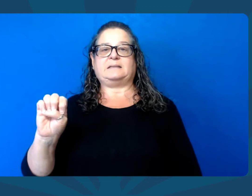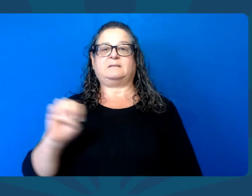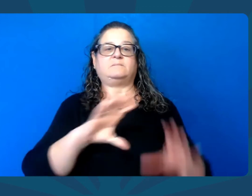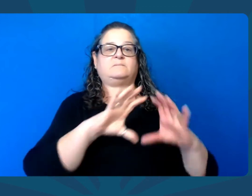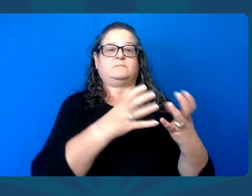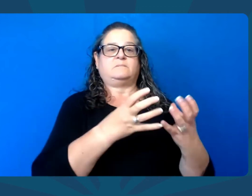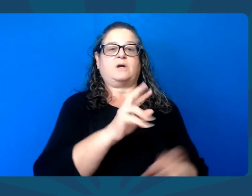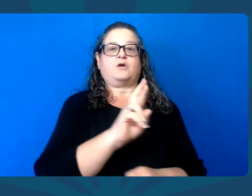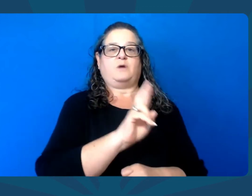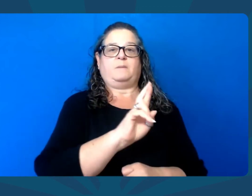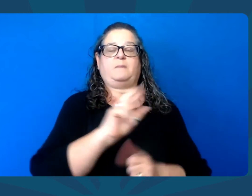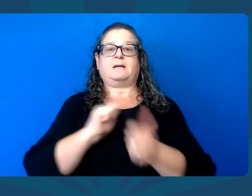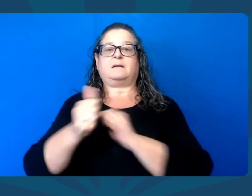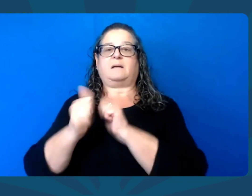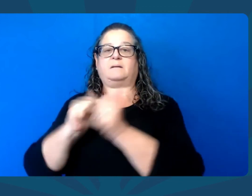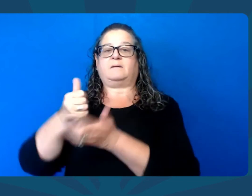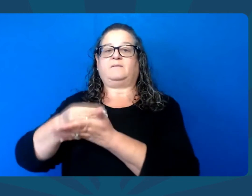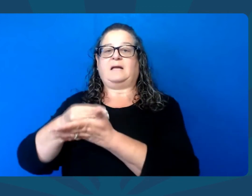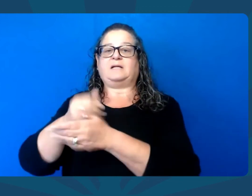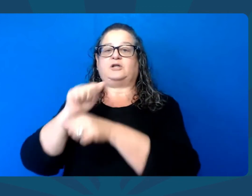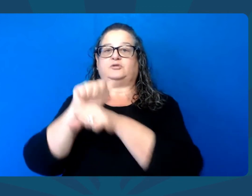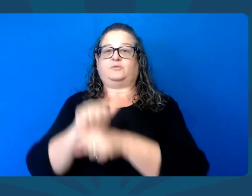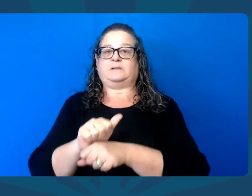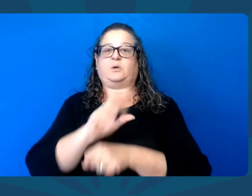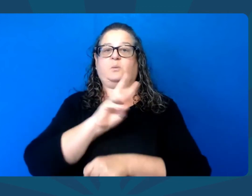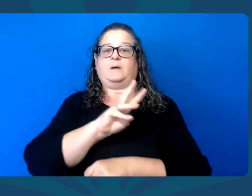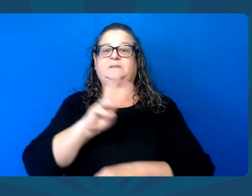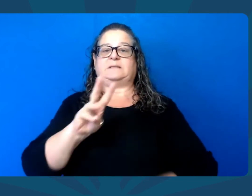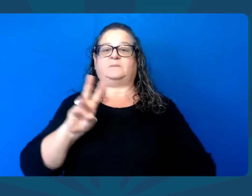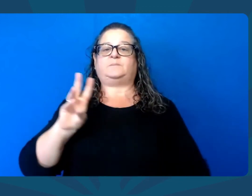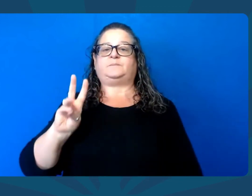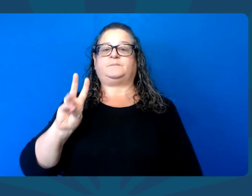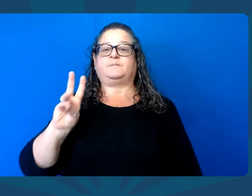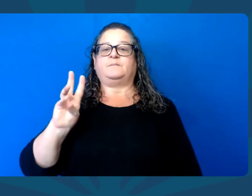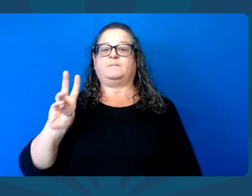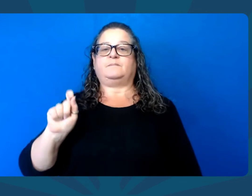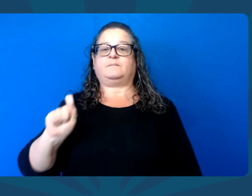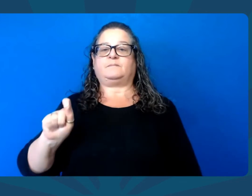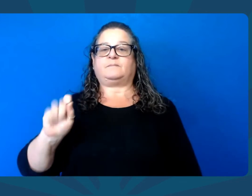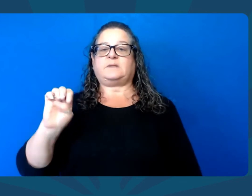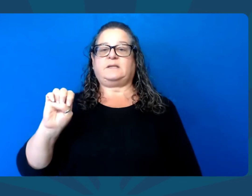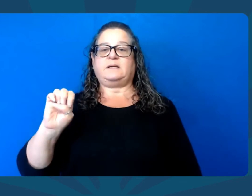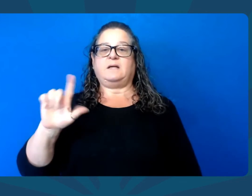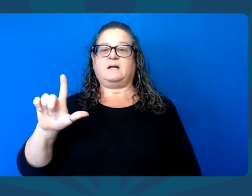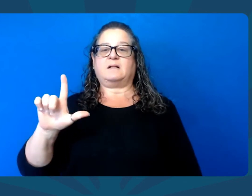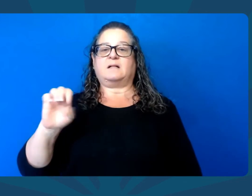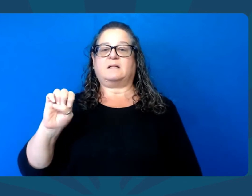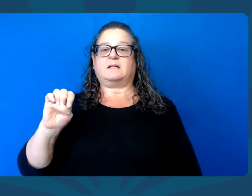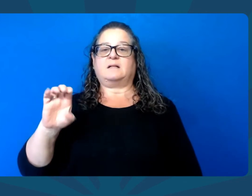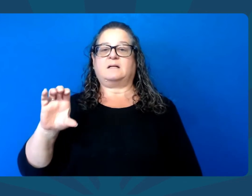Kevin Payne, party, Republican. Campaign funding,